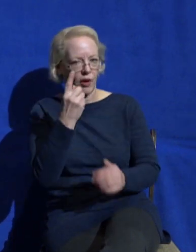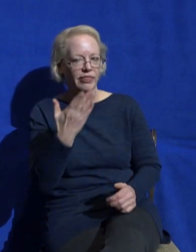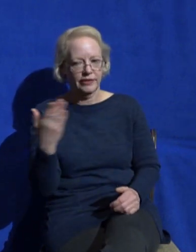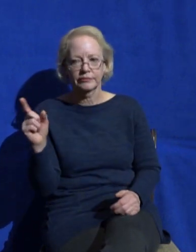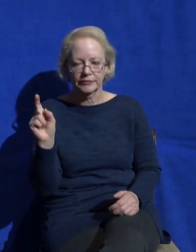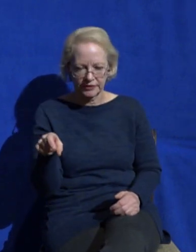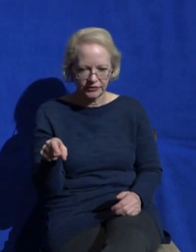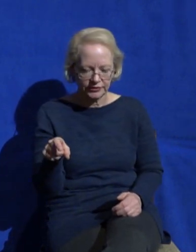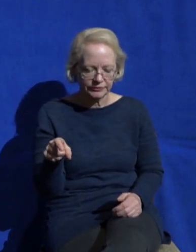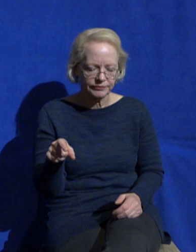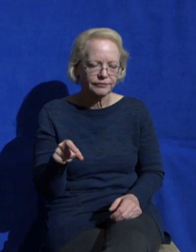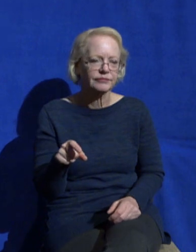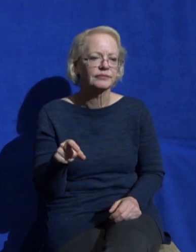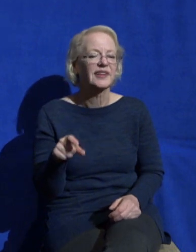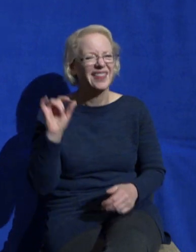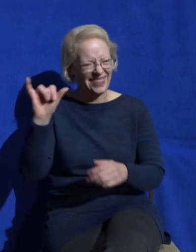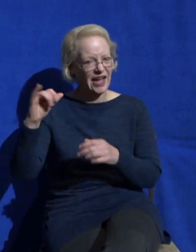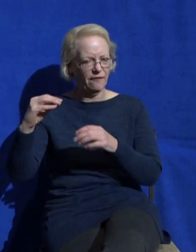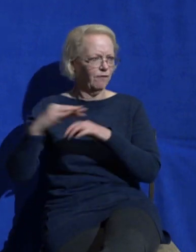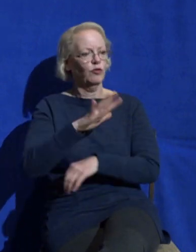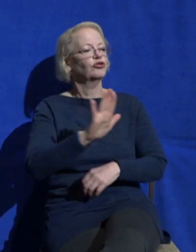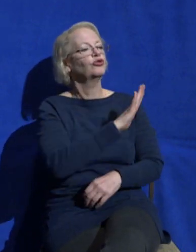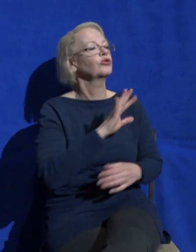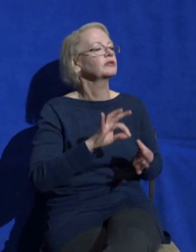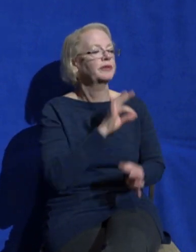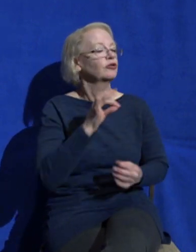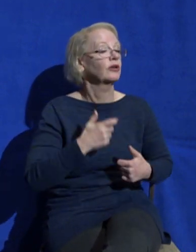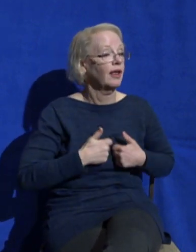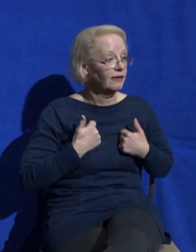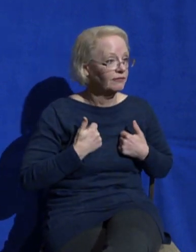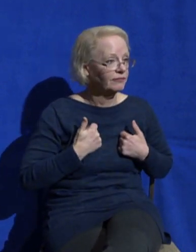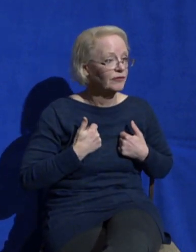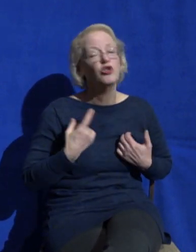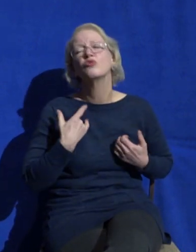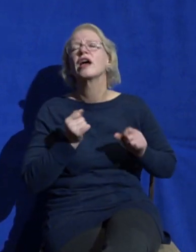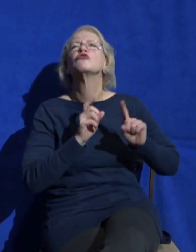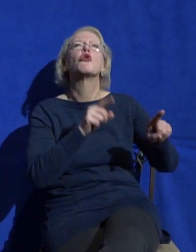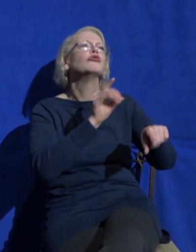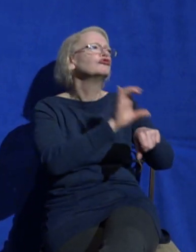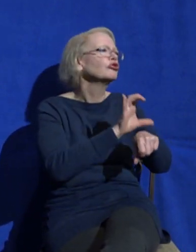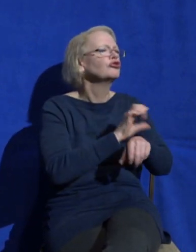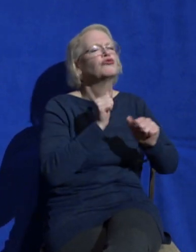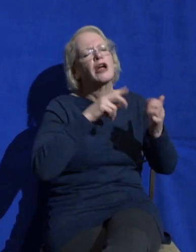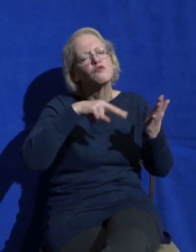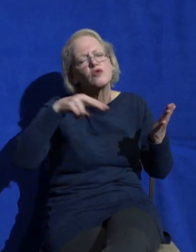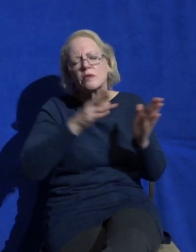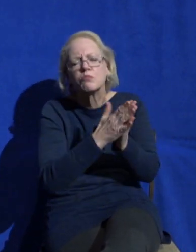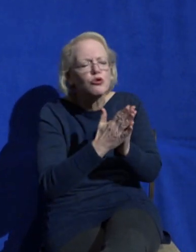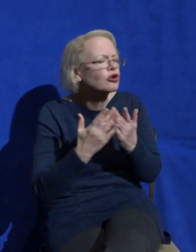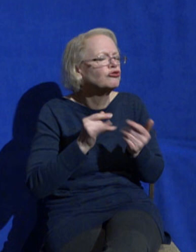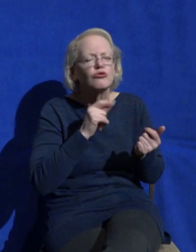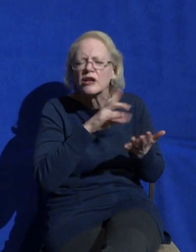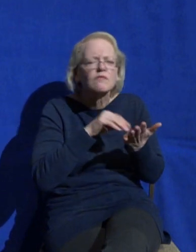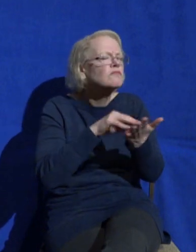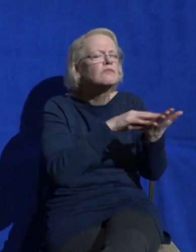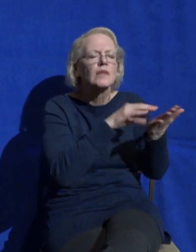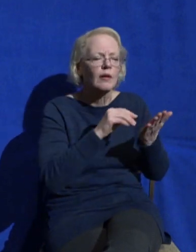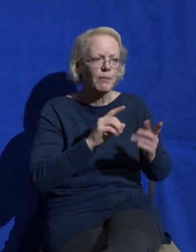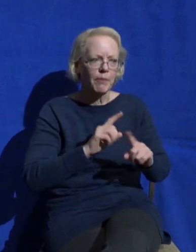you can serve in a bunch of ministries all of that I'm telling you the quality of your spiritual life will be determined